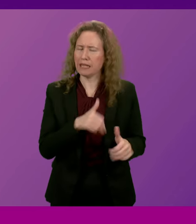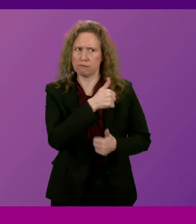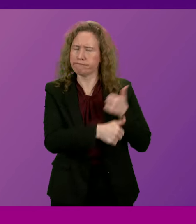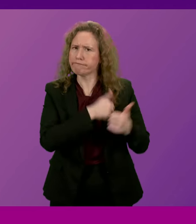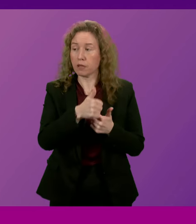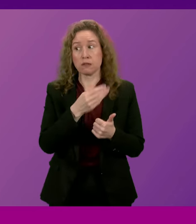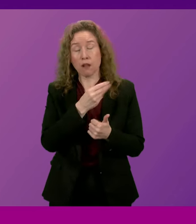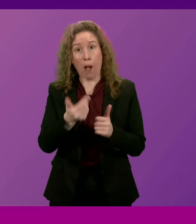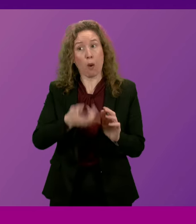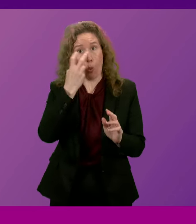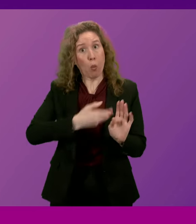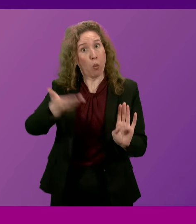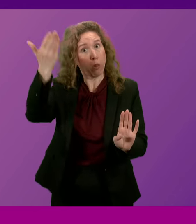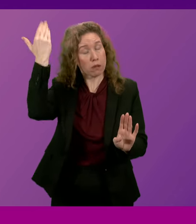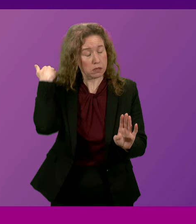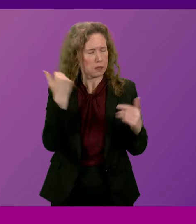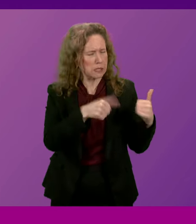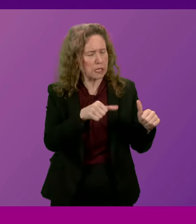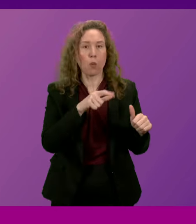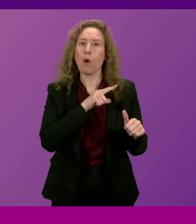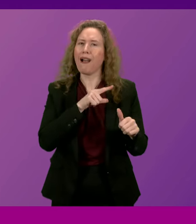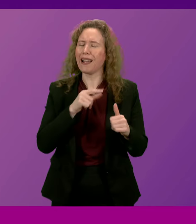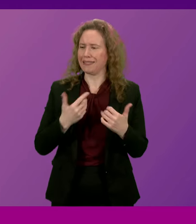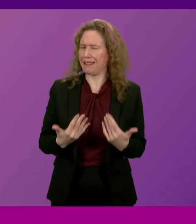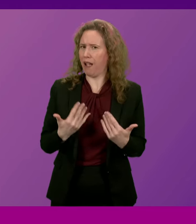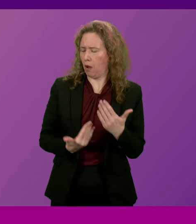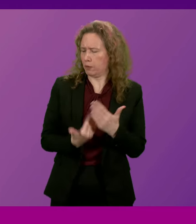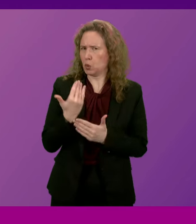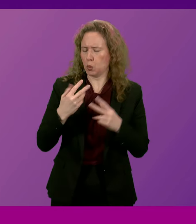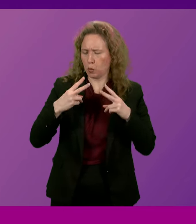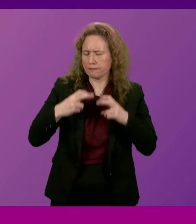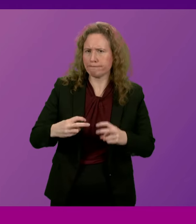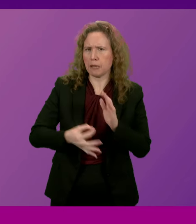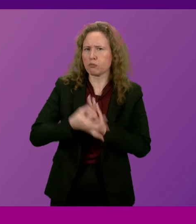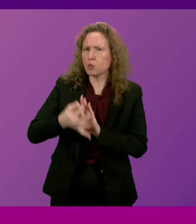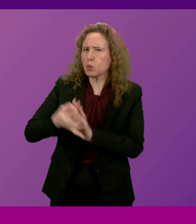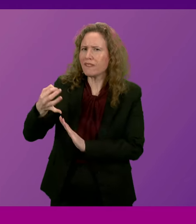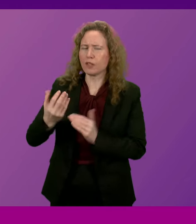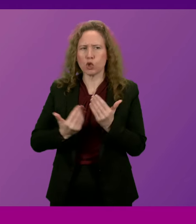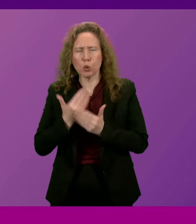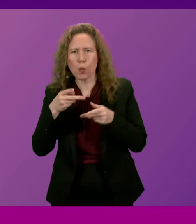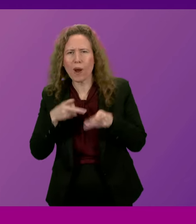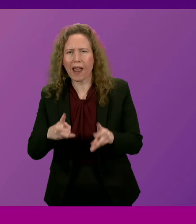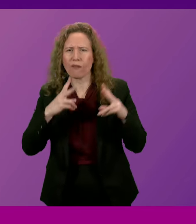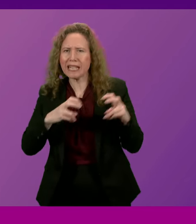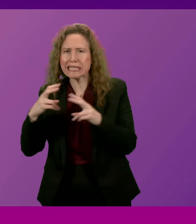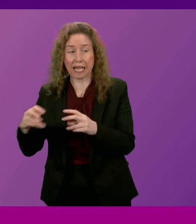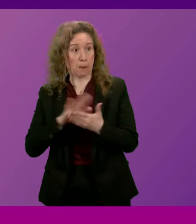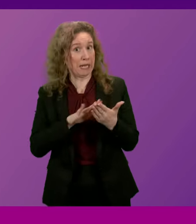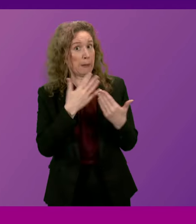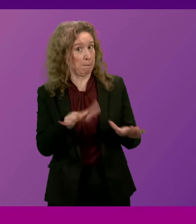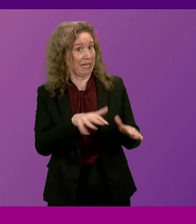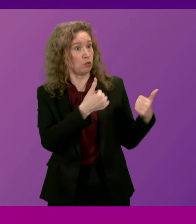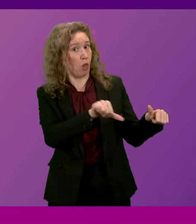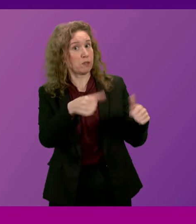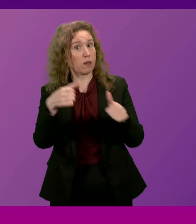them long in the past, because of the improvement in investigative procedures and practices. And that has resulted in